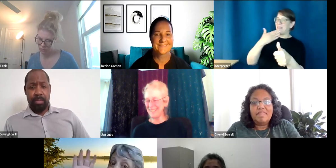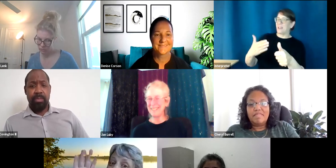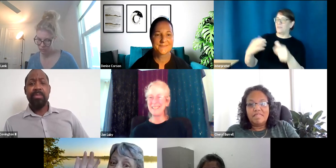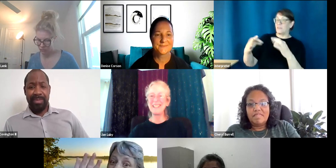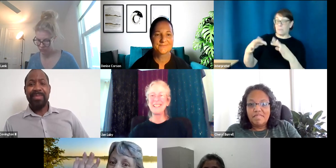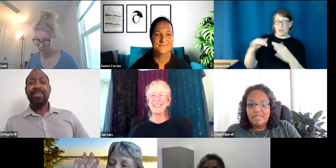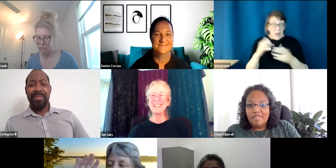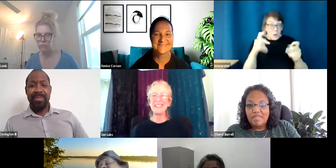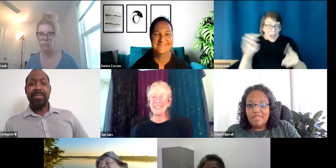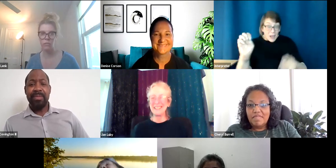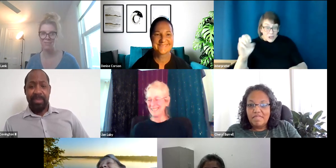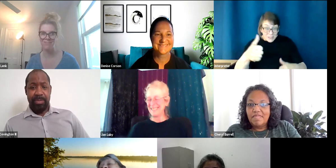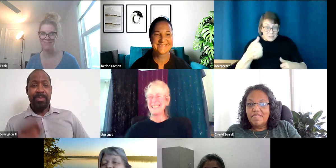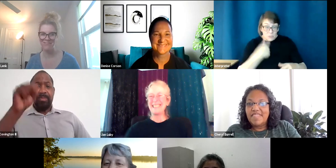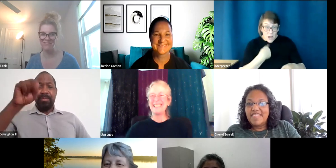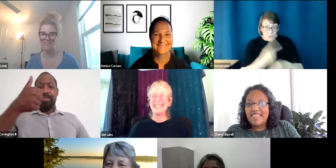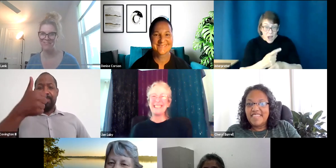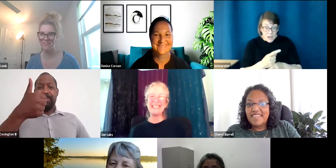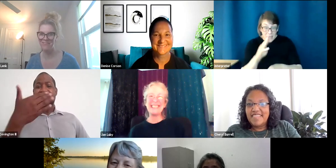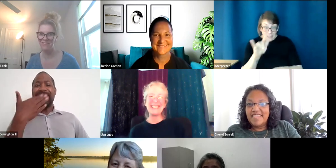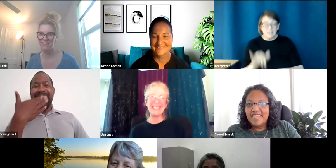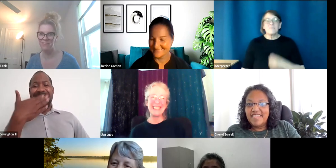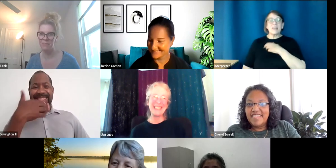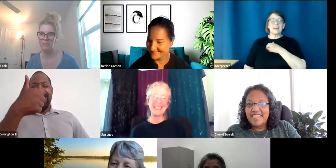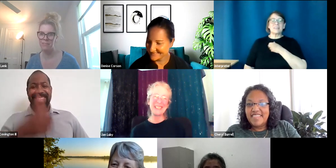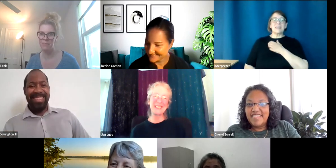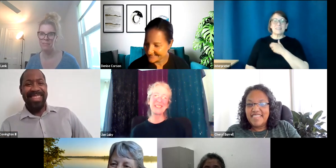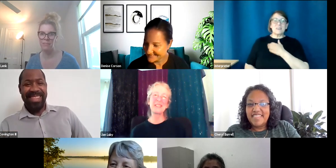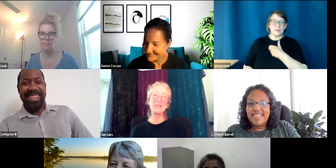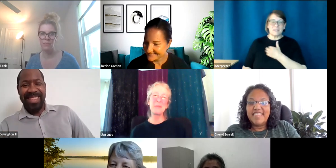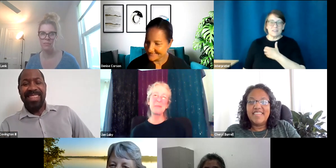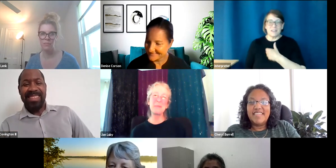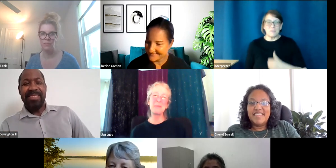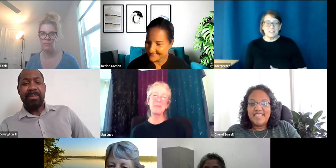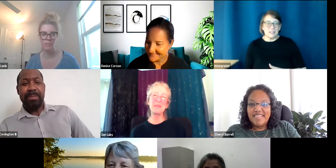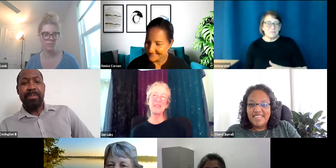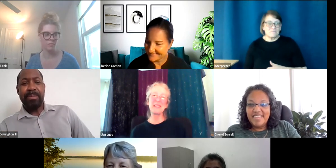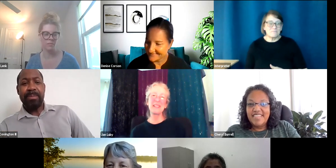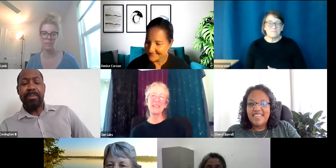okay with you, Ernest? I don't know. Yes. Yes. you, Betsy. Thank you, Betsy. Yeah.